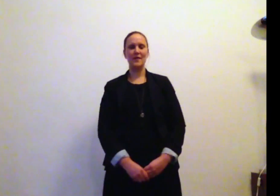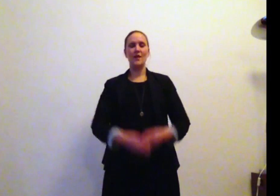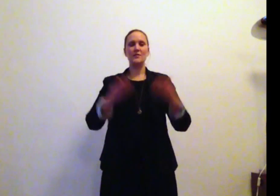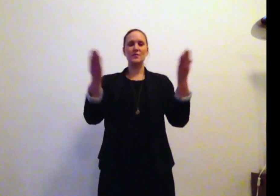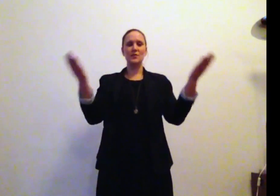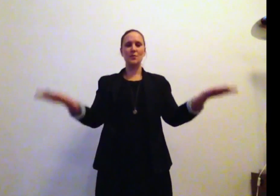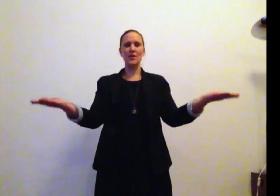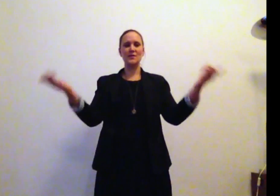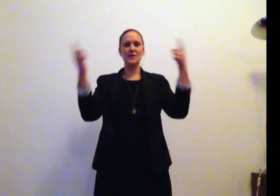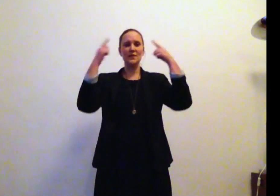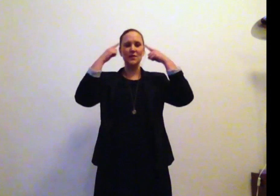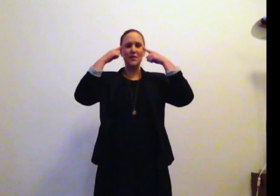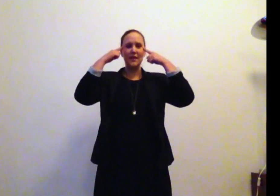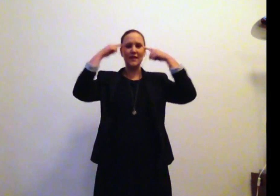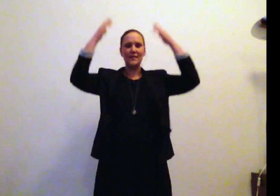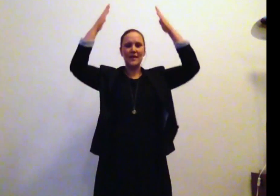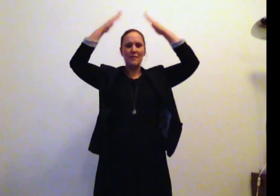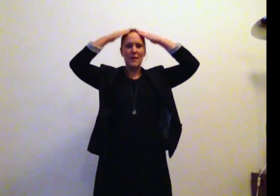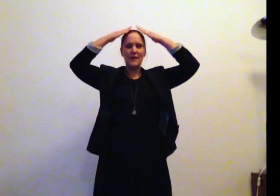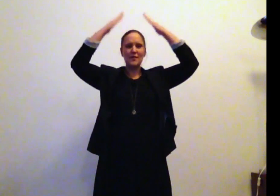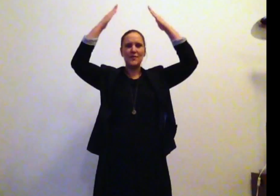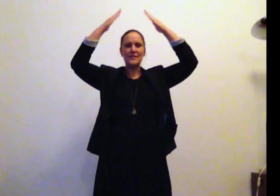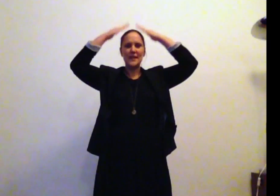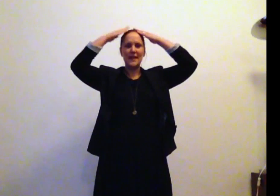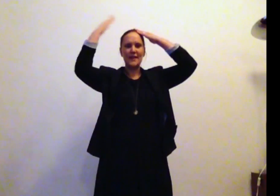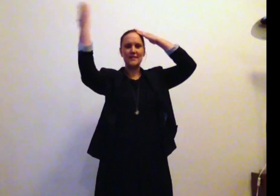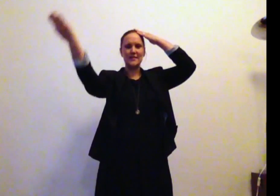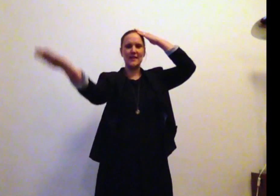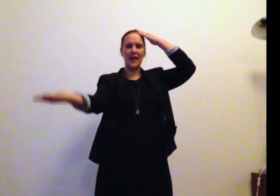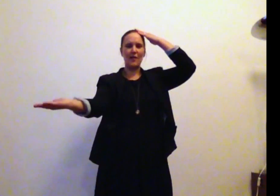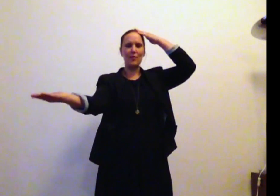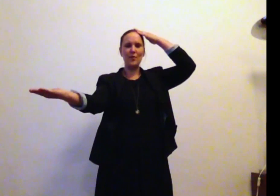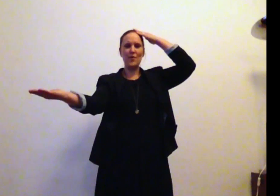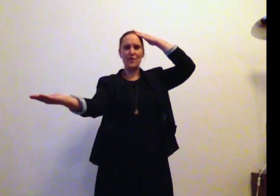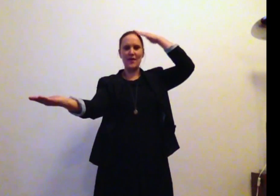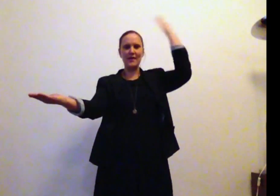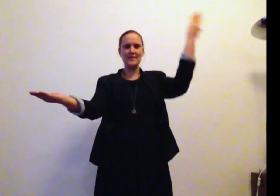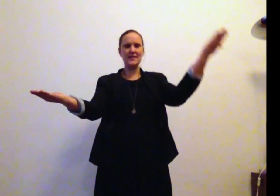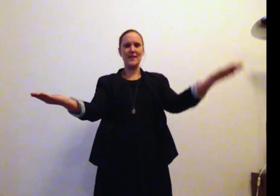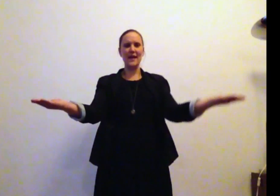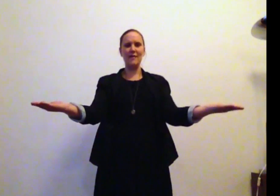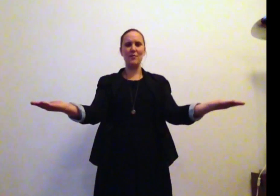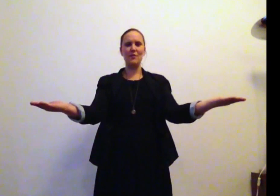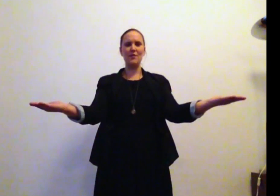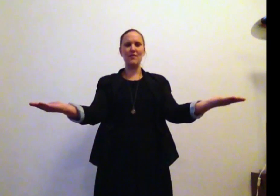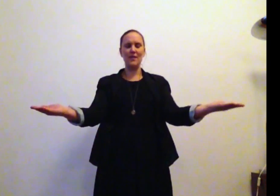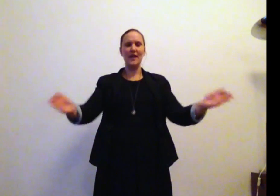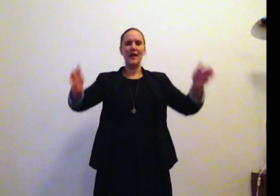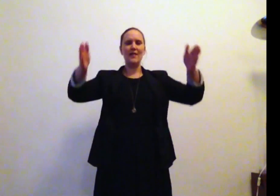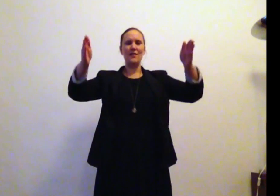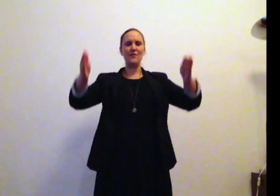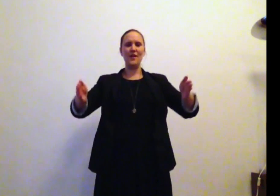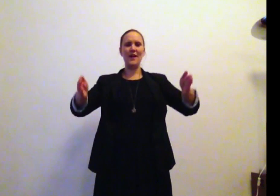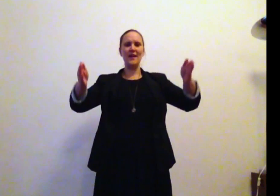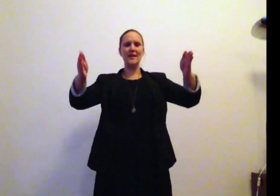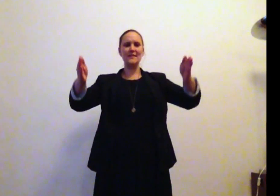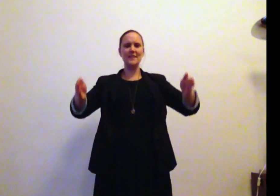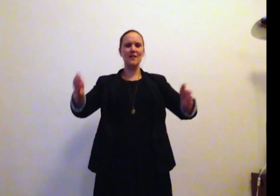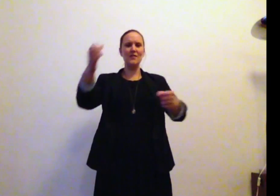So what do you think they made of his head? Sing Aberro Vane, Sing Aberro Lynn The finest oven